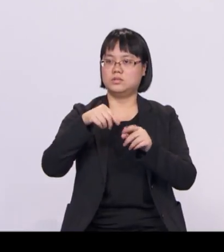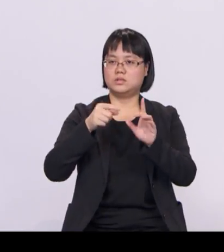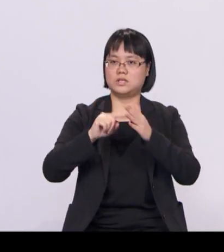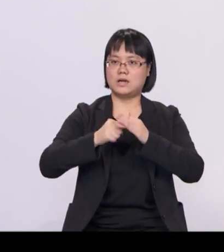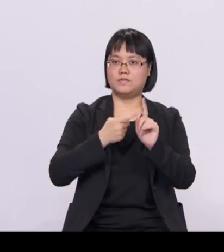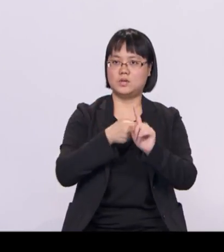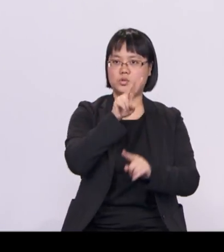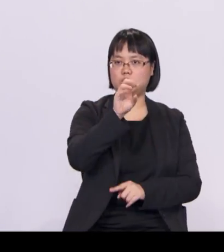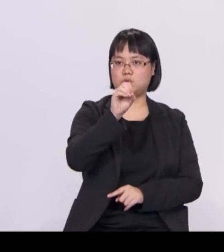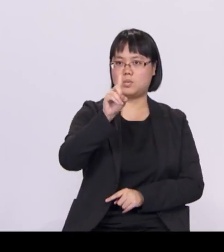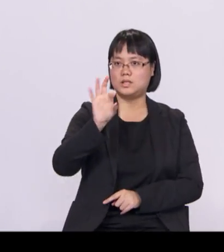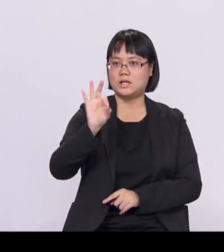to 2023.